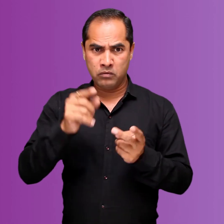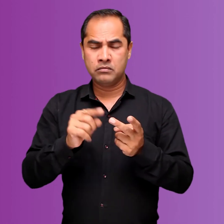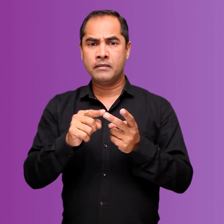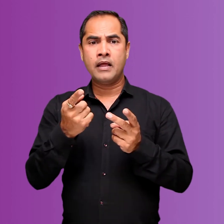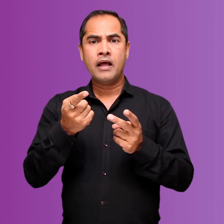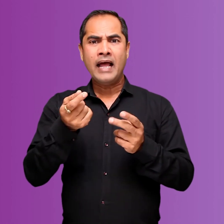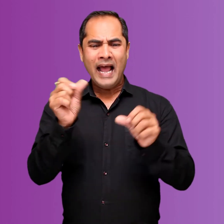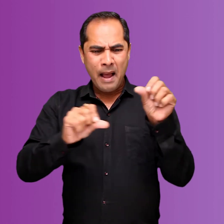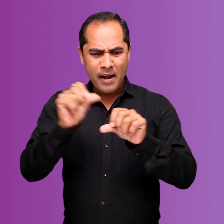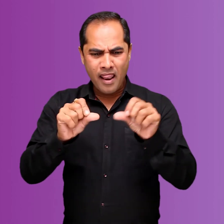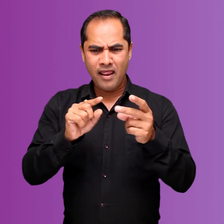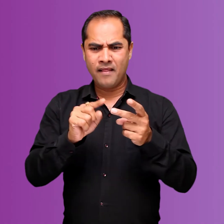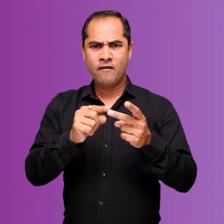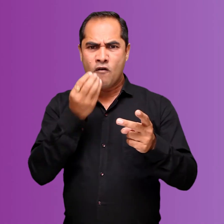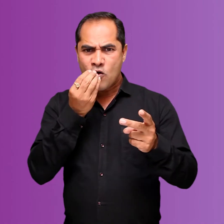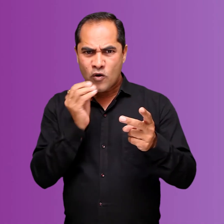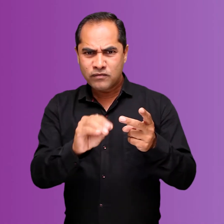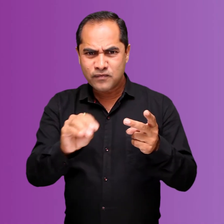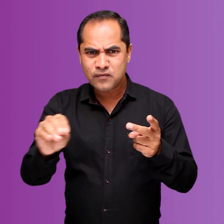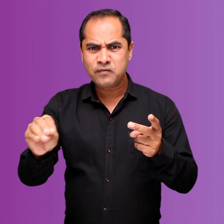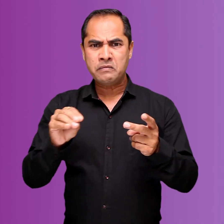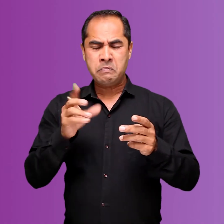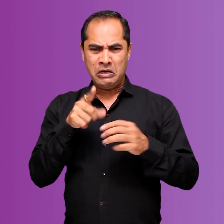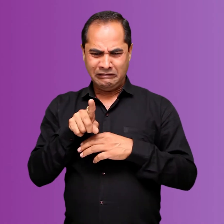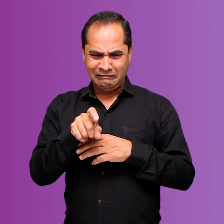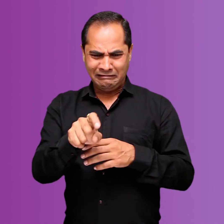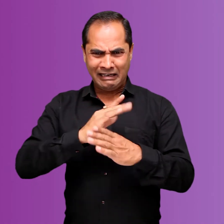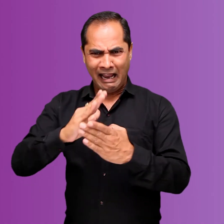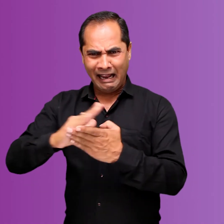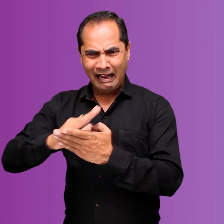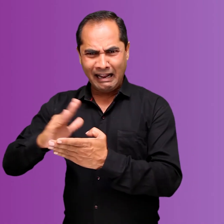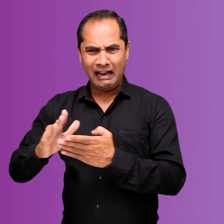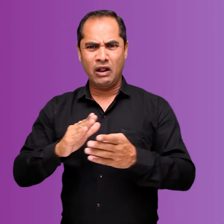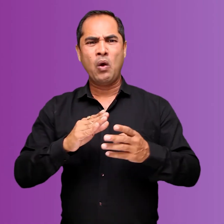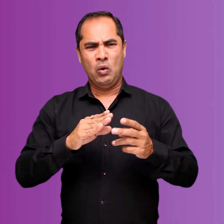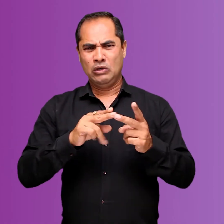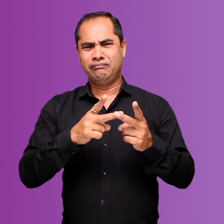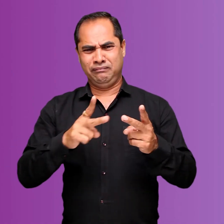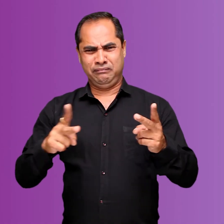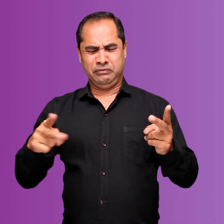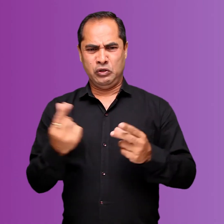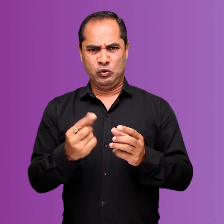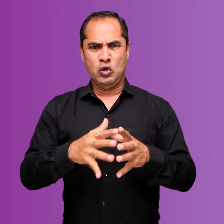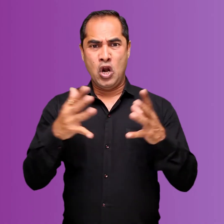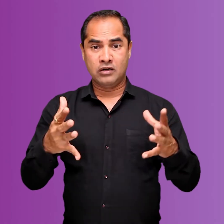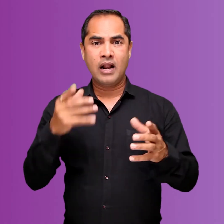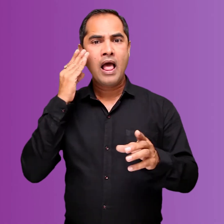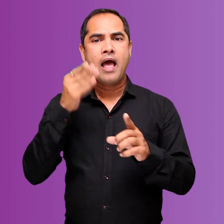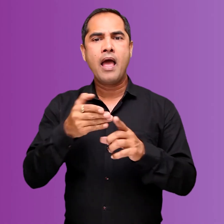Also a lot of chemical fertilizers are used. Insecticides and pesticides are used